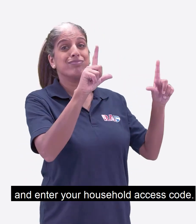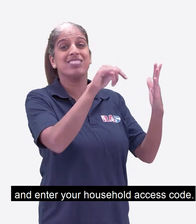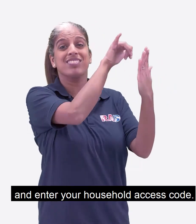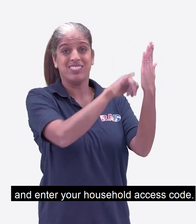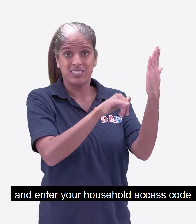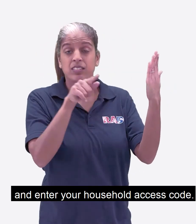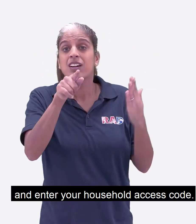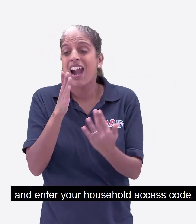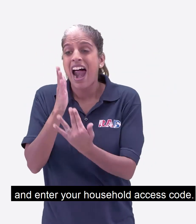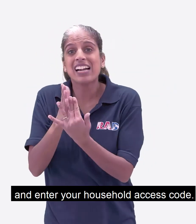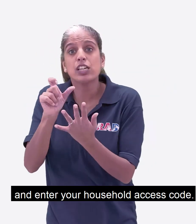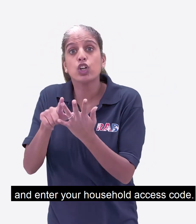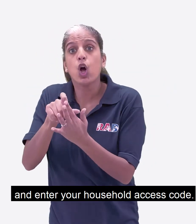enter your Household Access Code